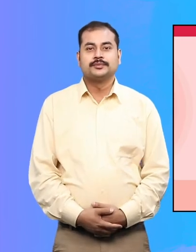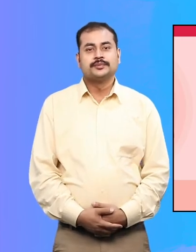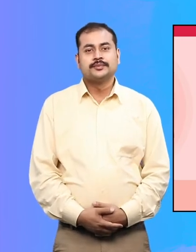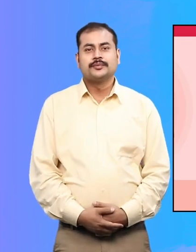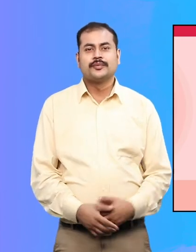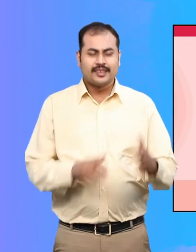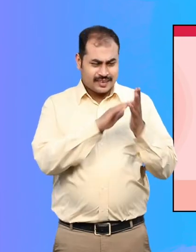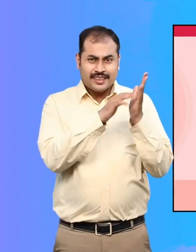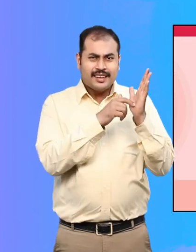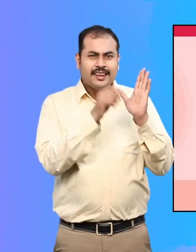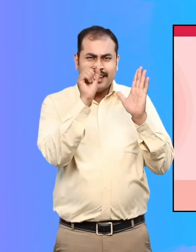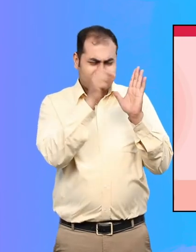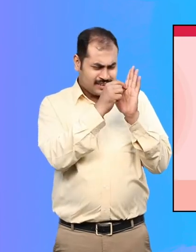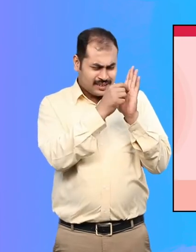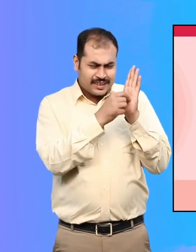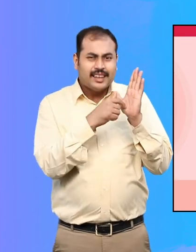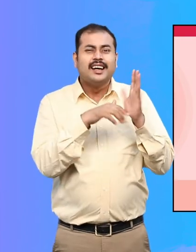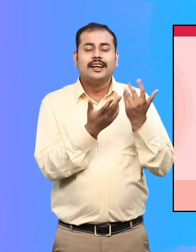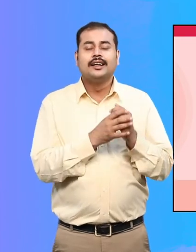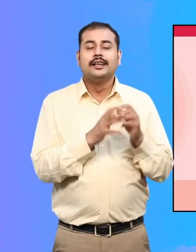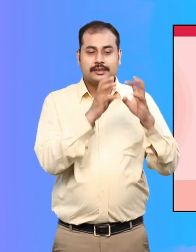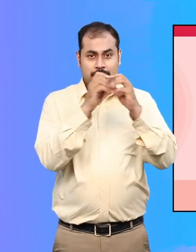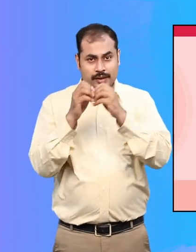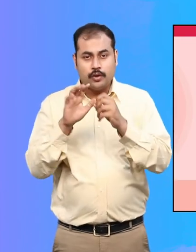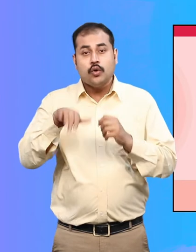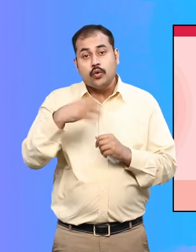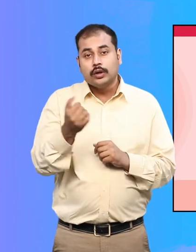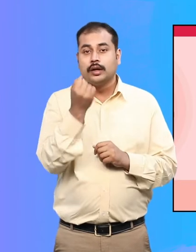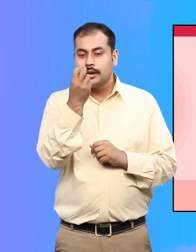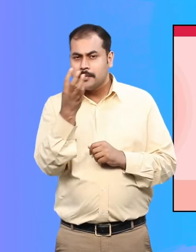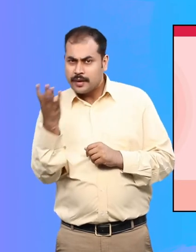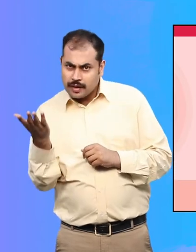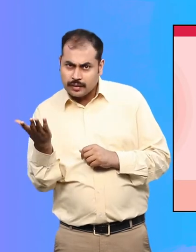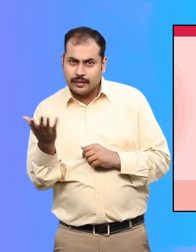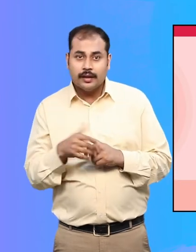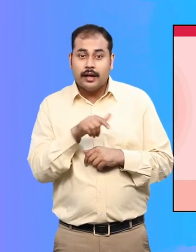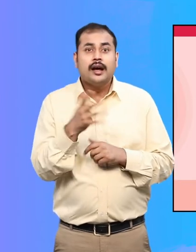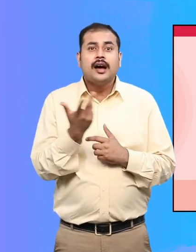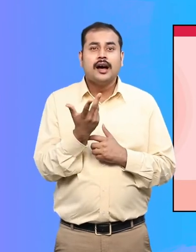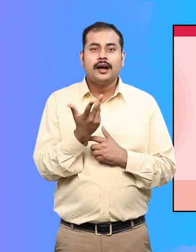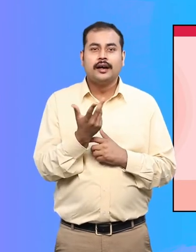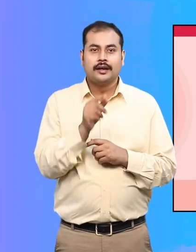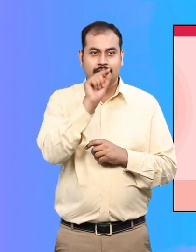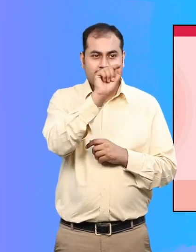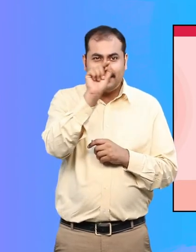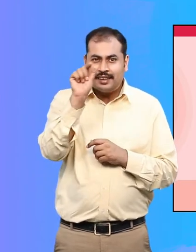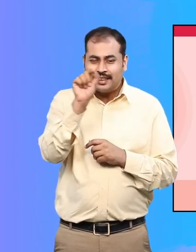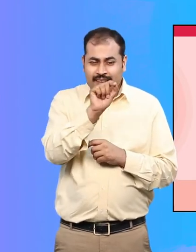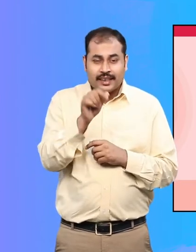In braille script, alphabets and numbers are written using patterns made of six